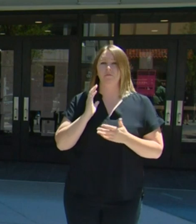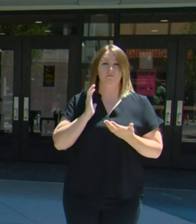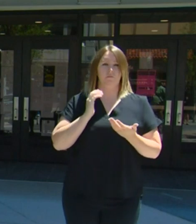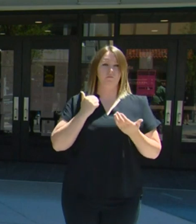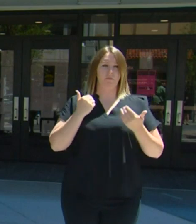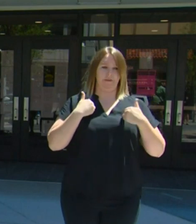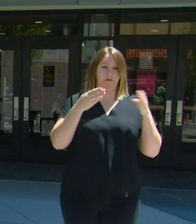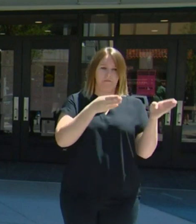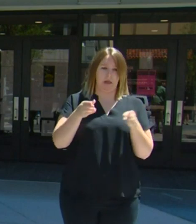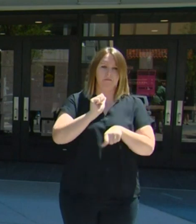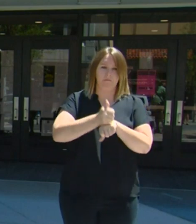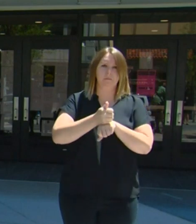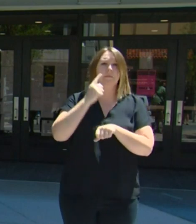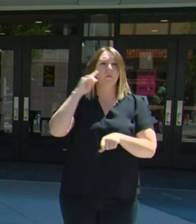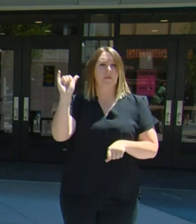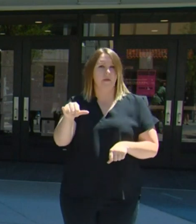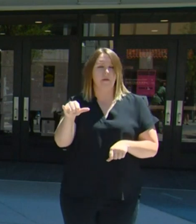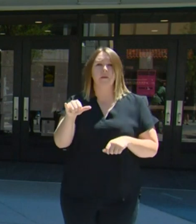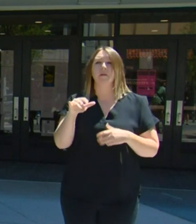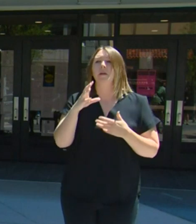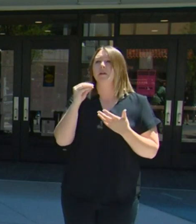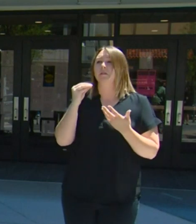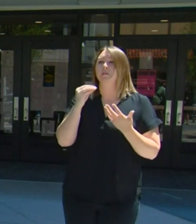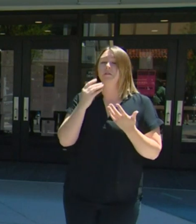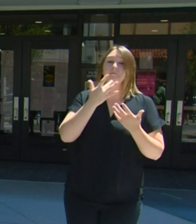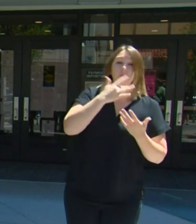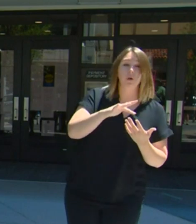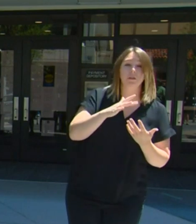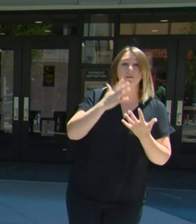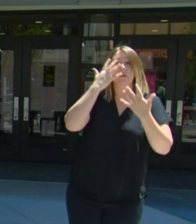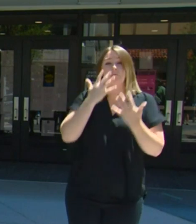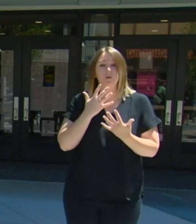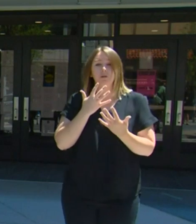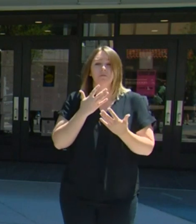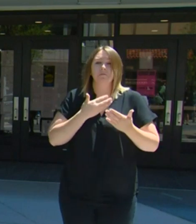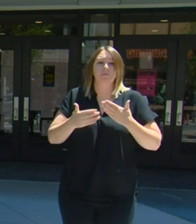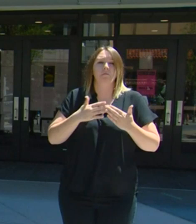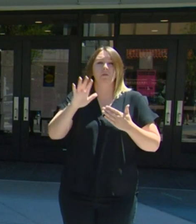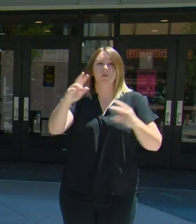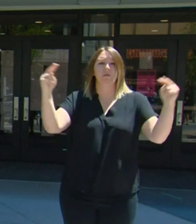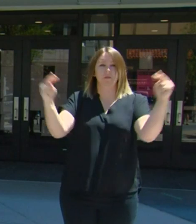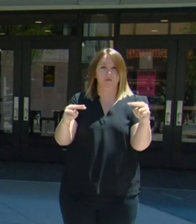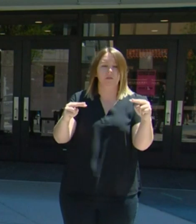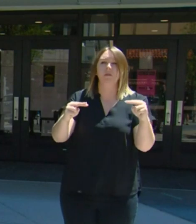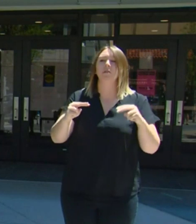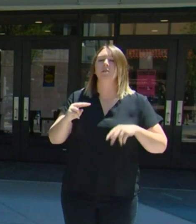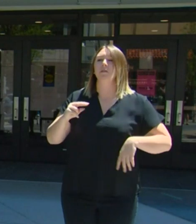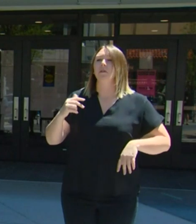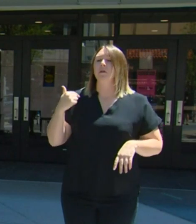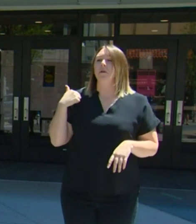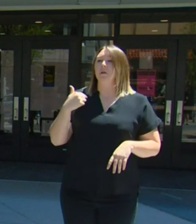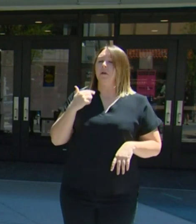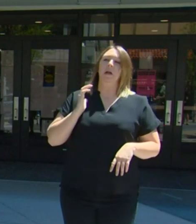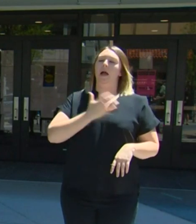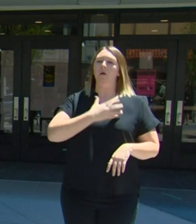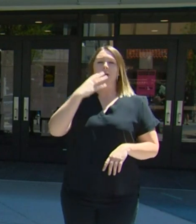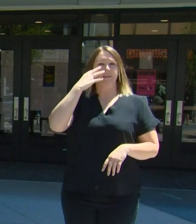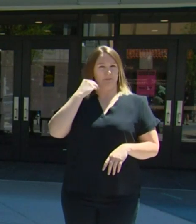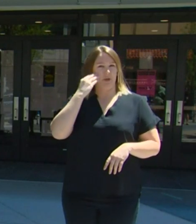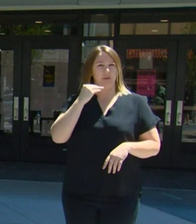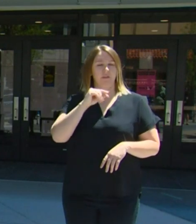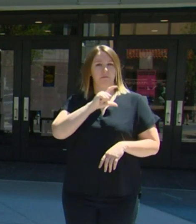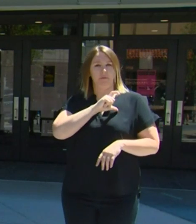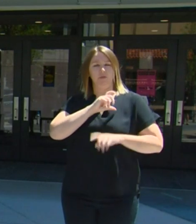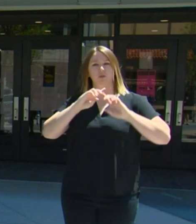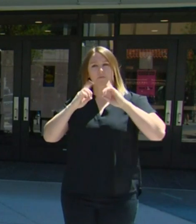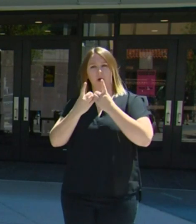we unfortunately or fortunately, however you look at it, we are gaining more experience in dealing with these types